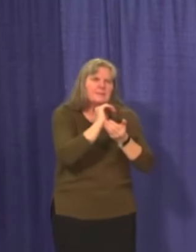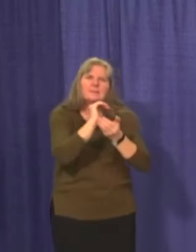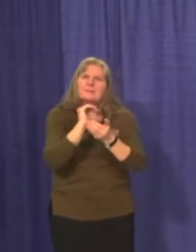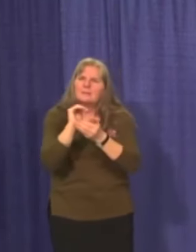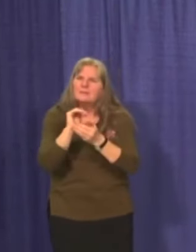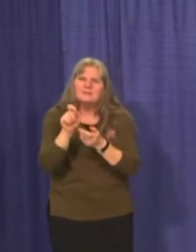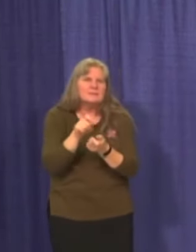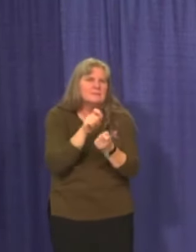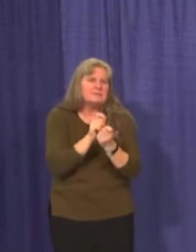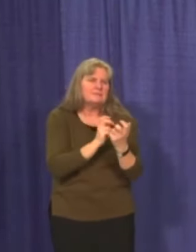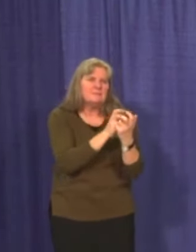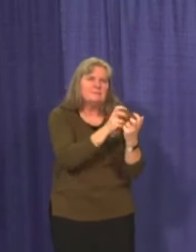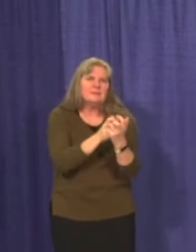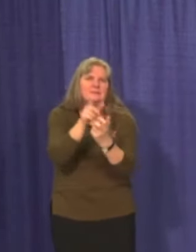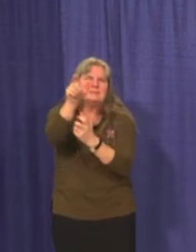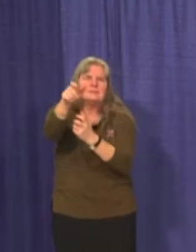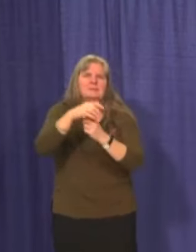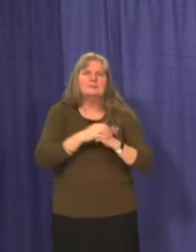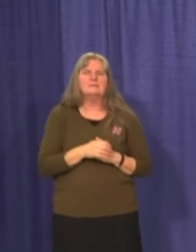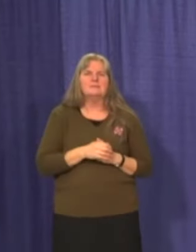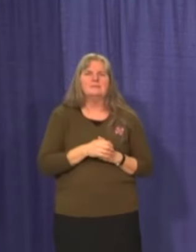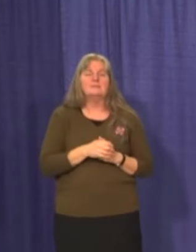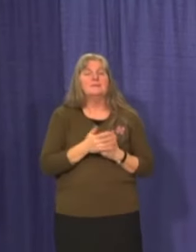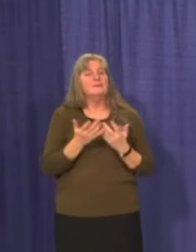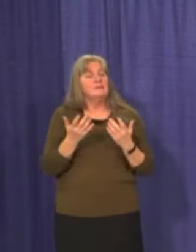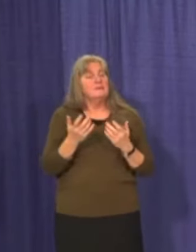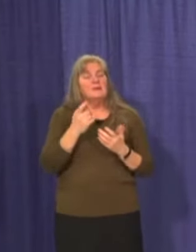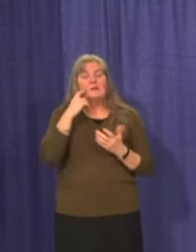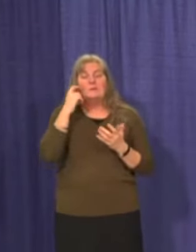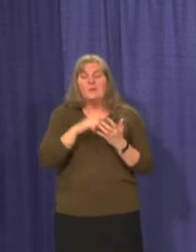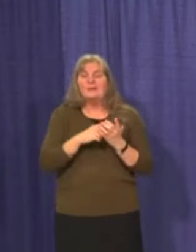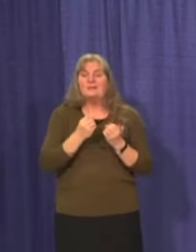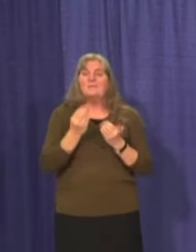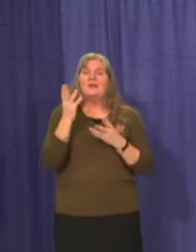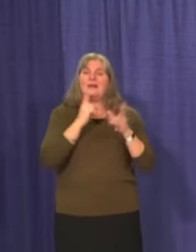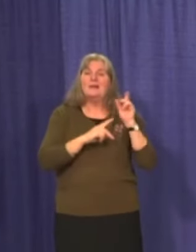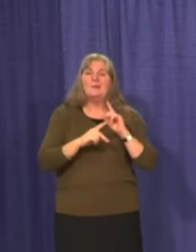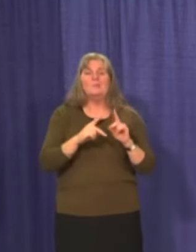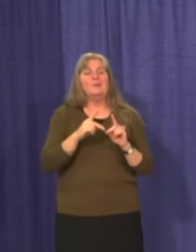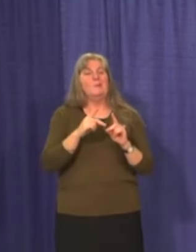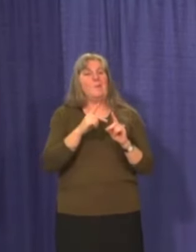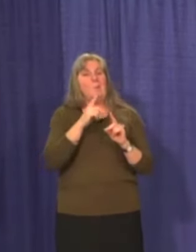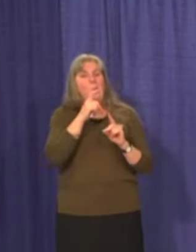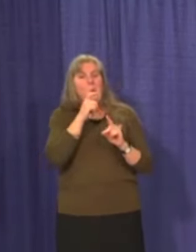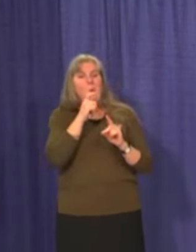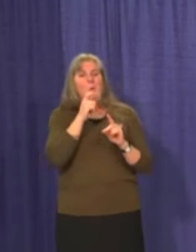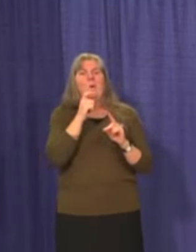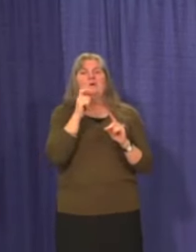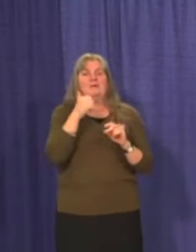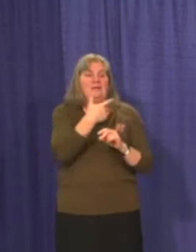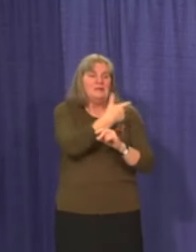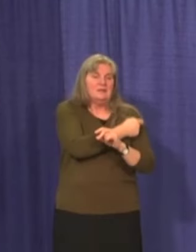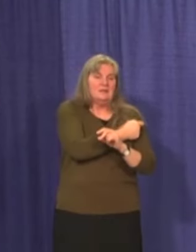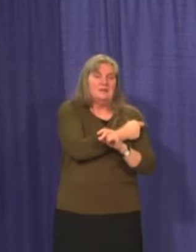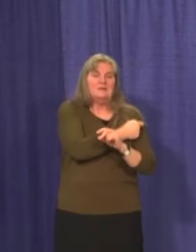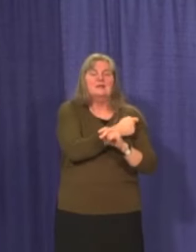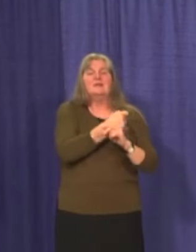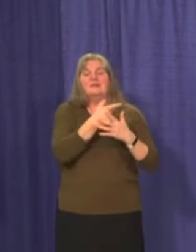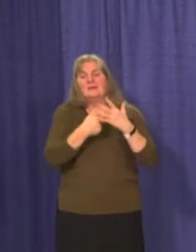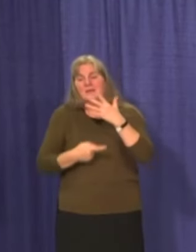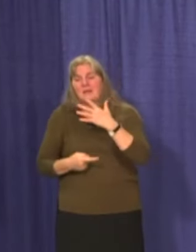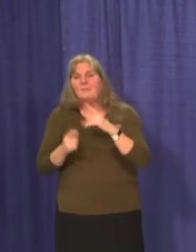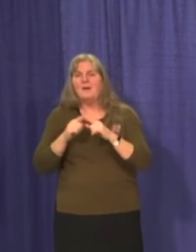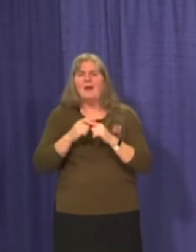recognizing all the other important people and important reasons to vaccinate, age is the biggest risk